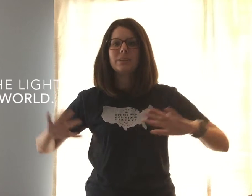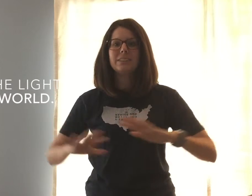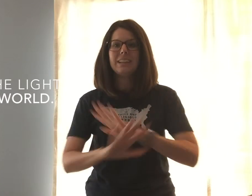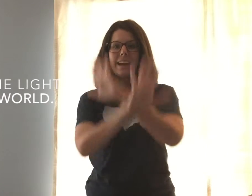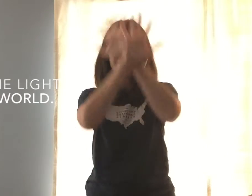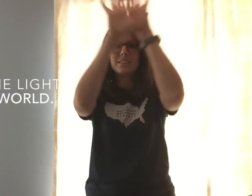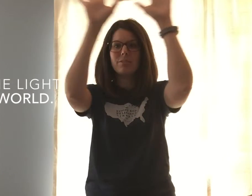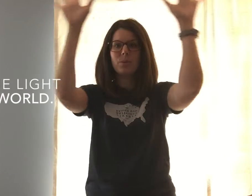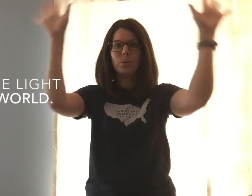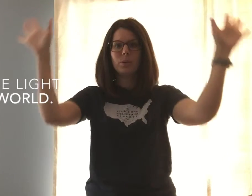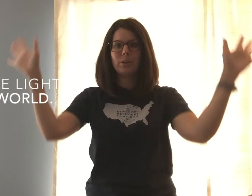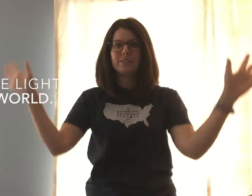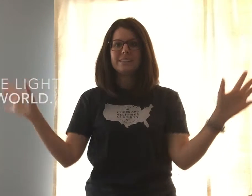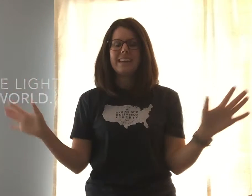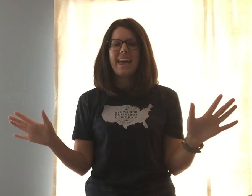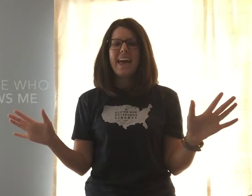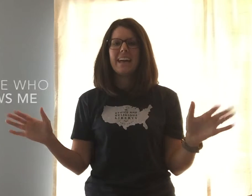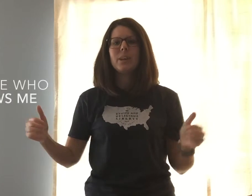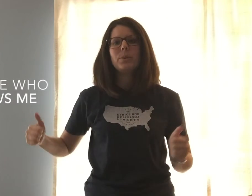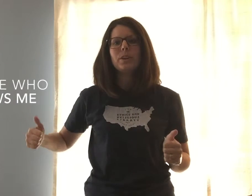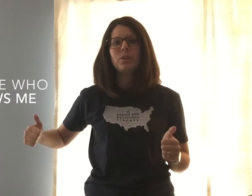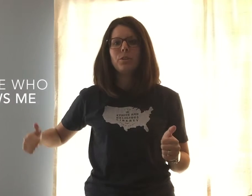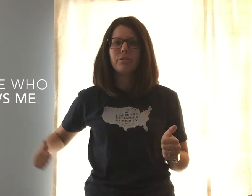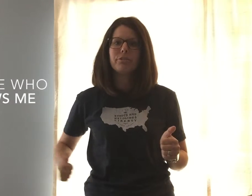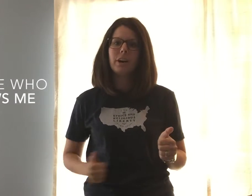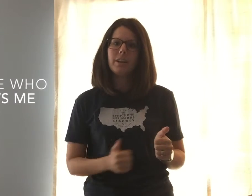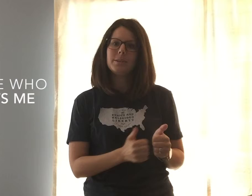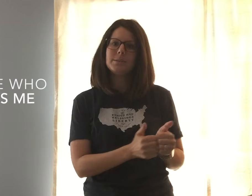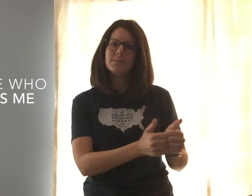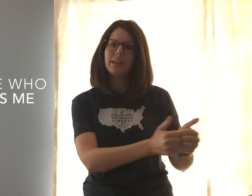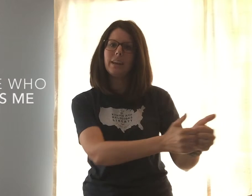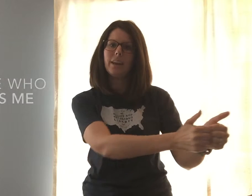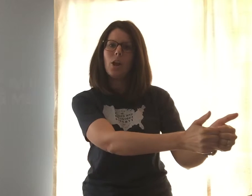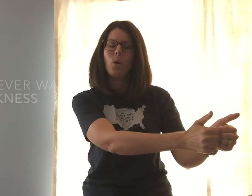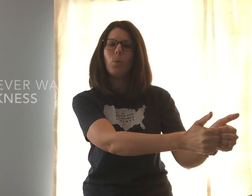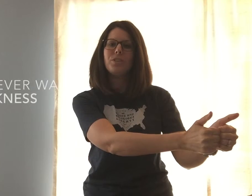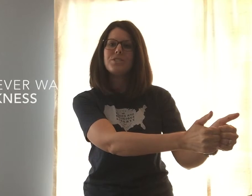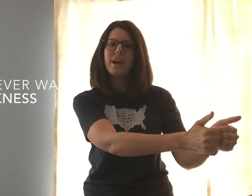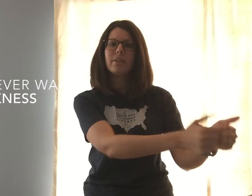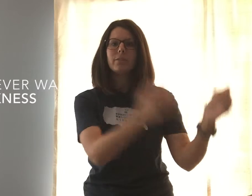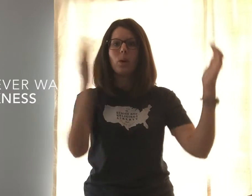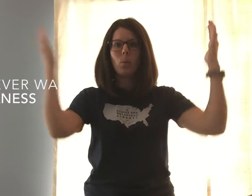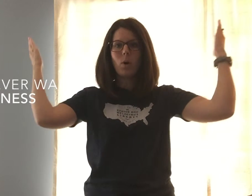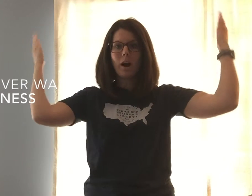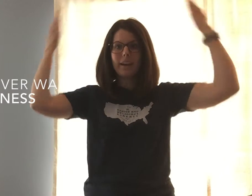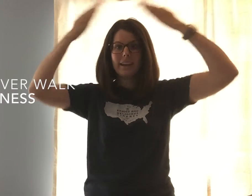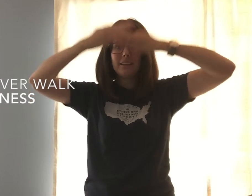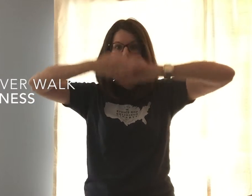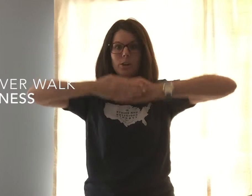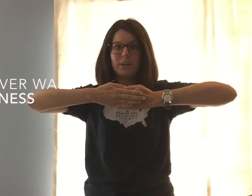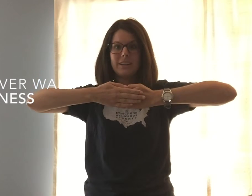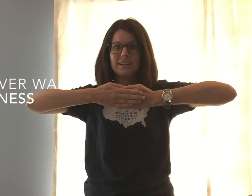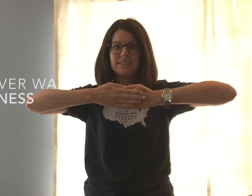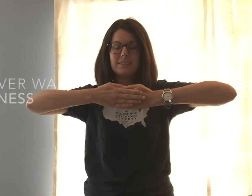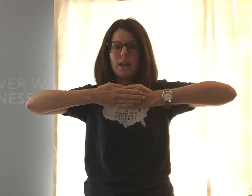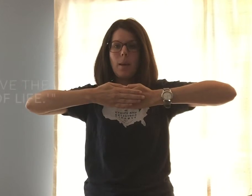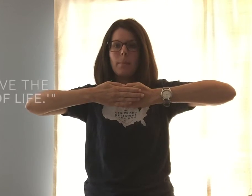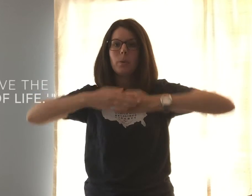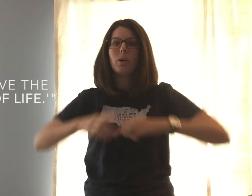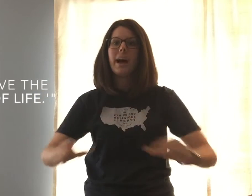the light of the world. Anyone who follows me will never walk in darkness, but will